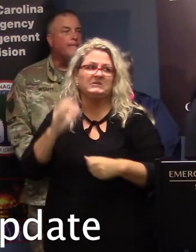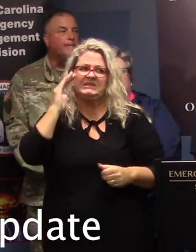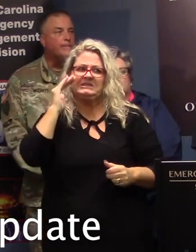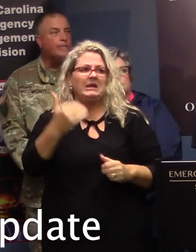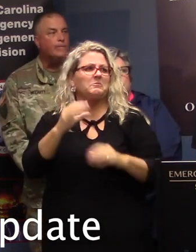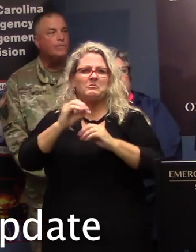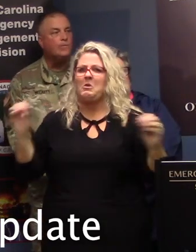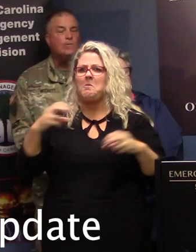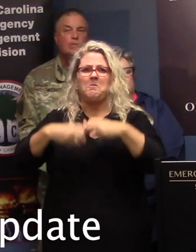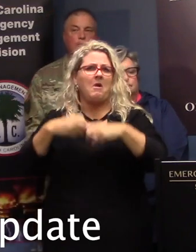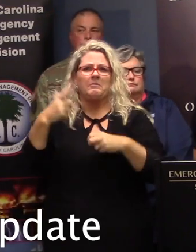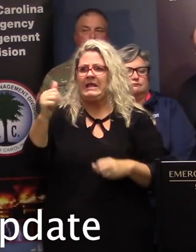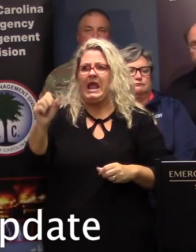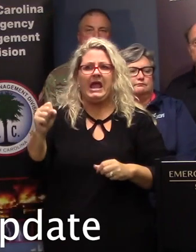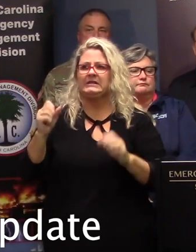gas so far.